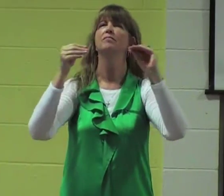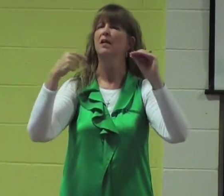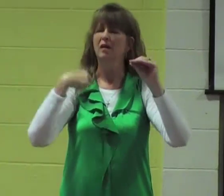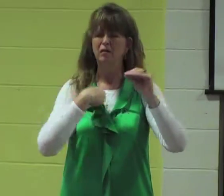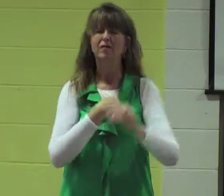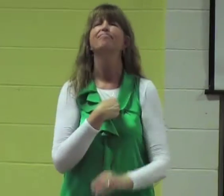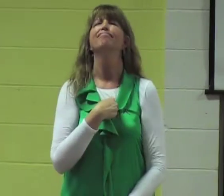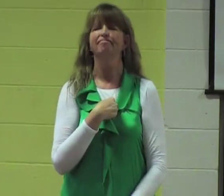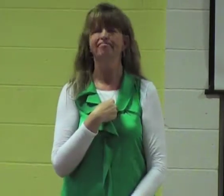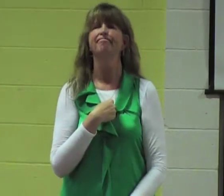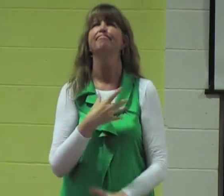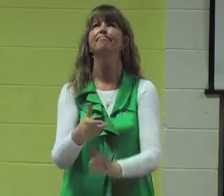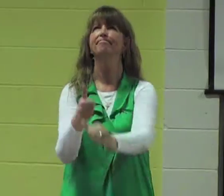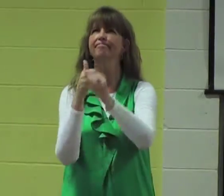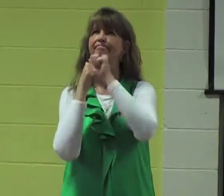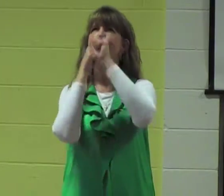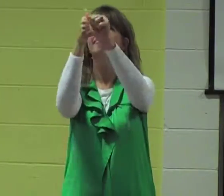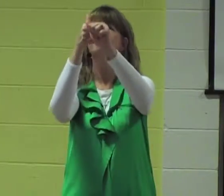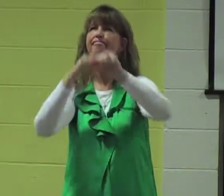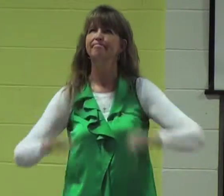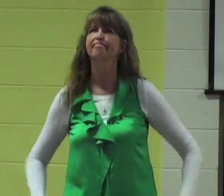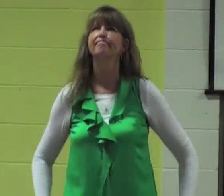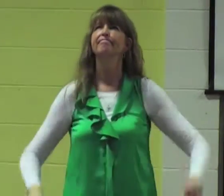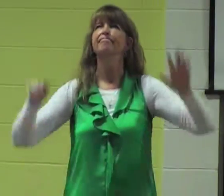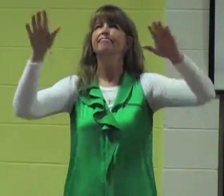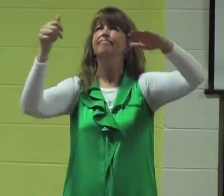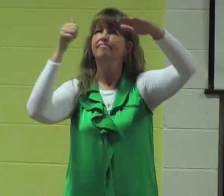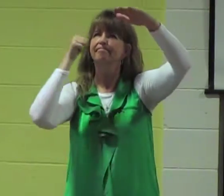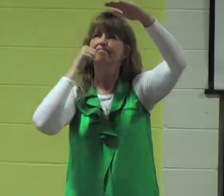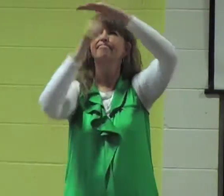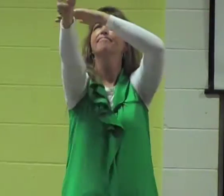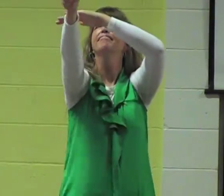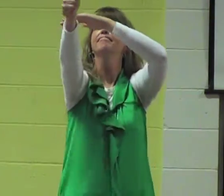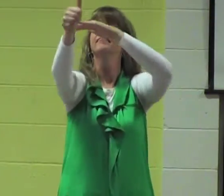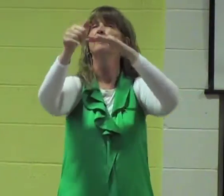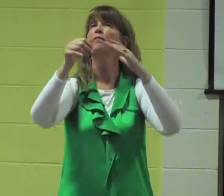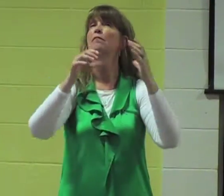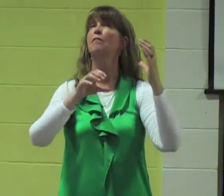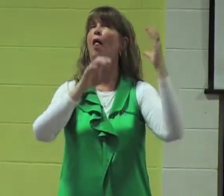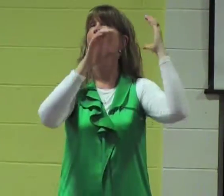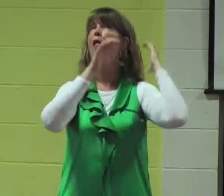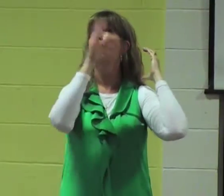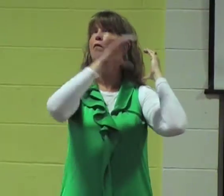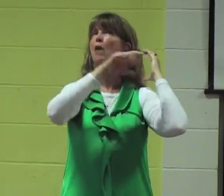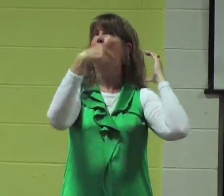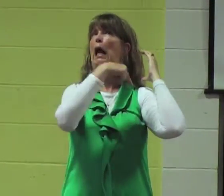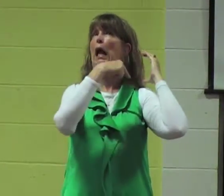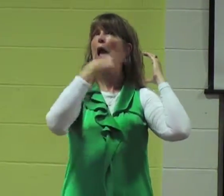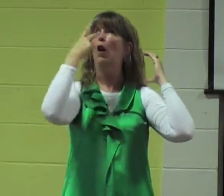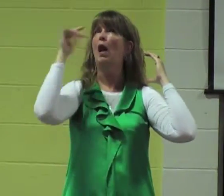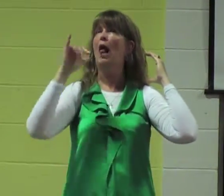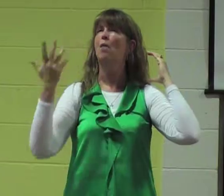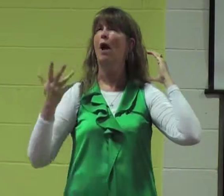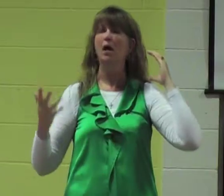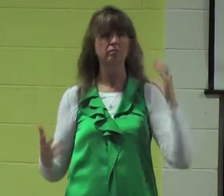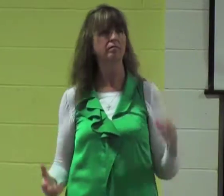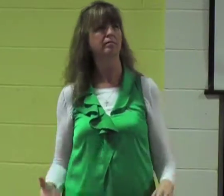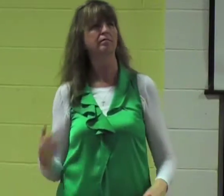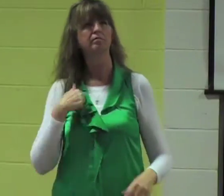believers in Jesus Christ and that we have our followers of you that we are fully